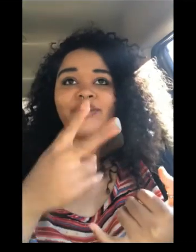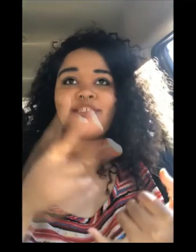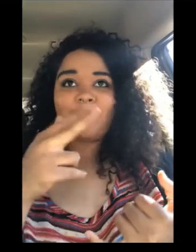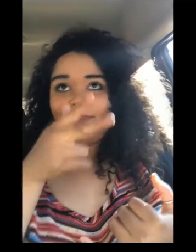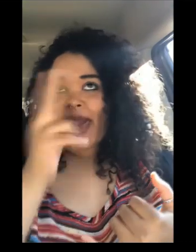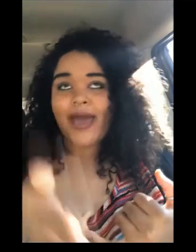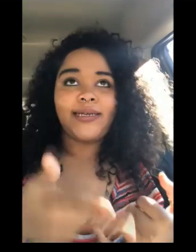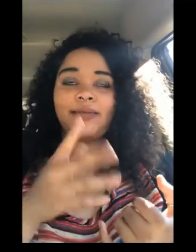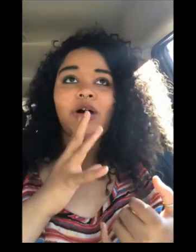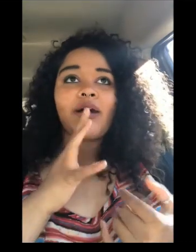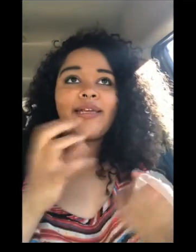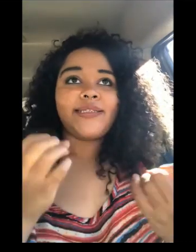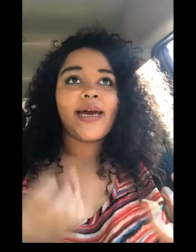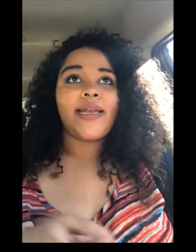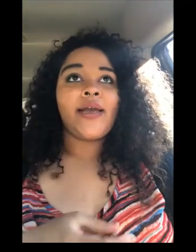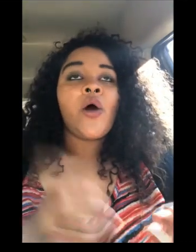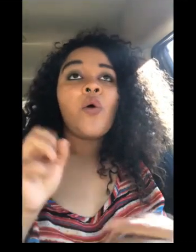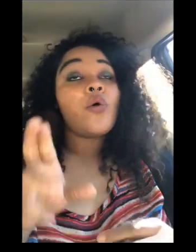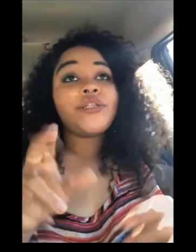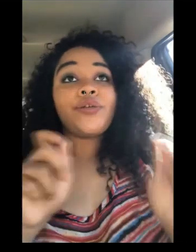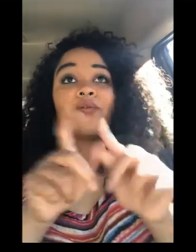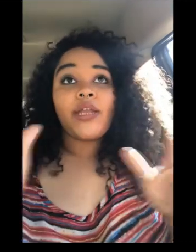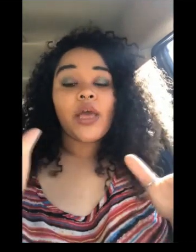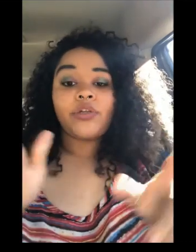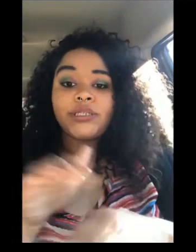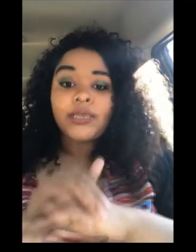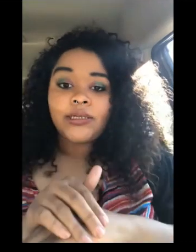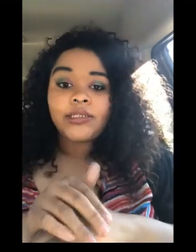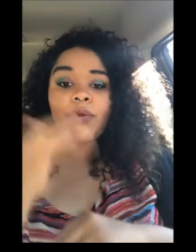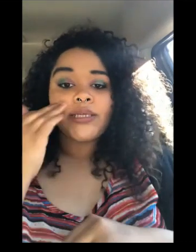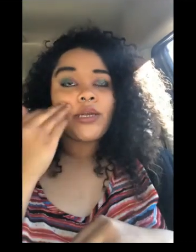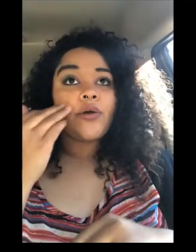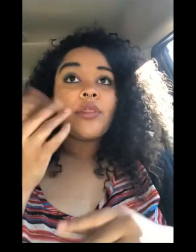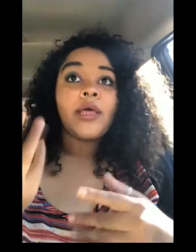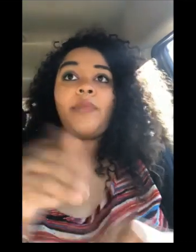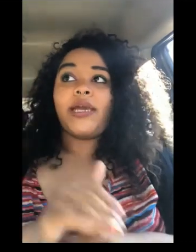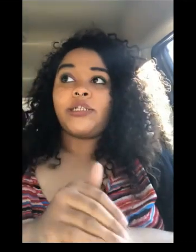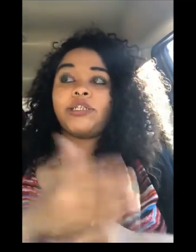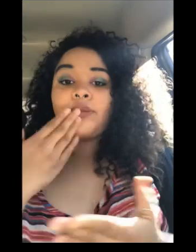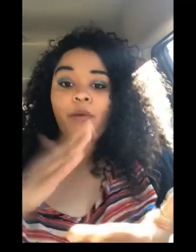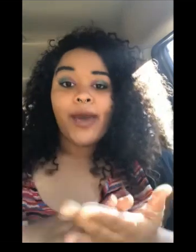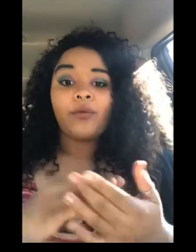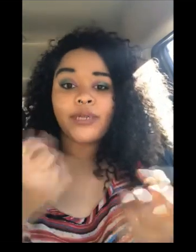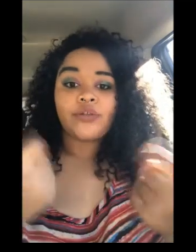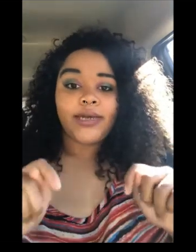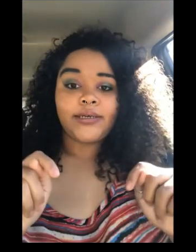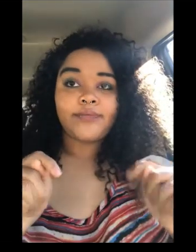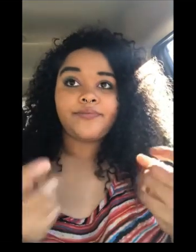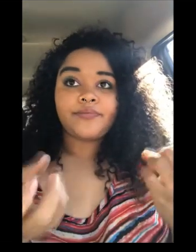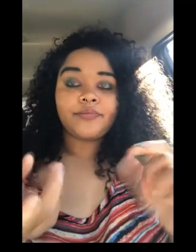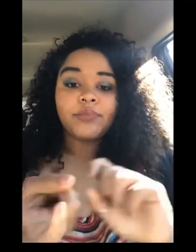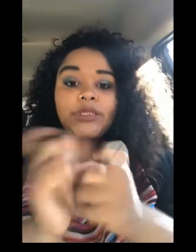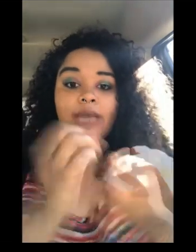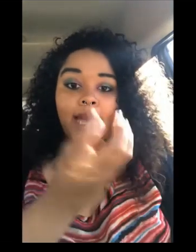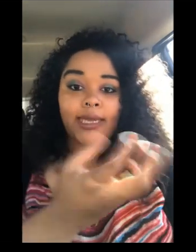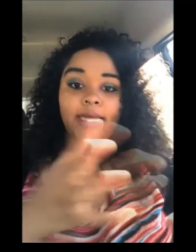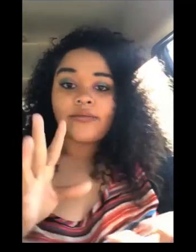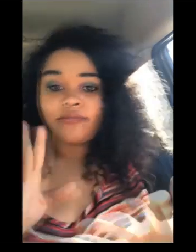looks bad because i'm talking and signing or i should do a video in just english because i know my english gets a little bad when i try to sign and